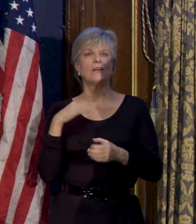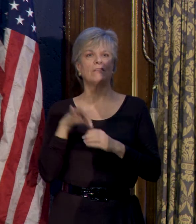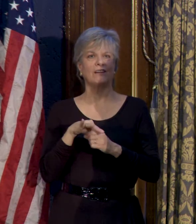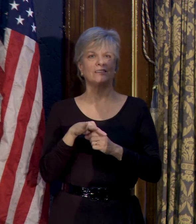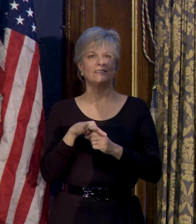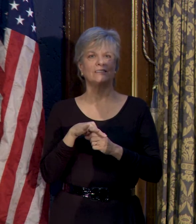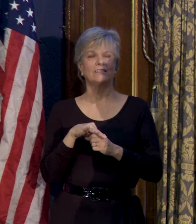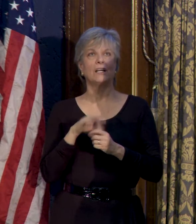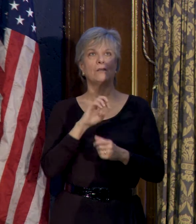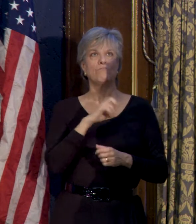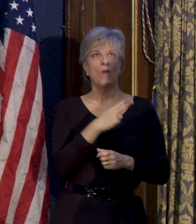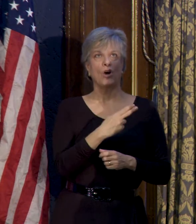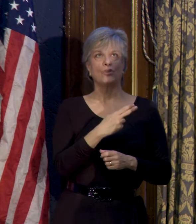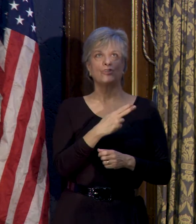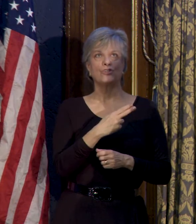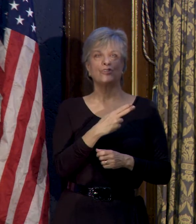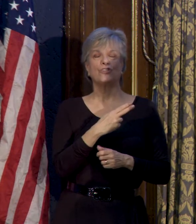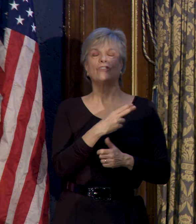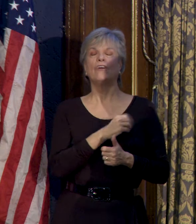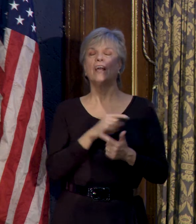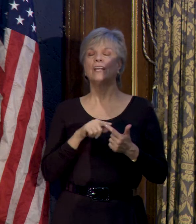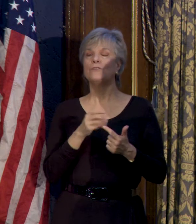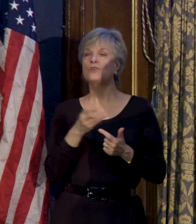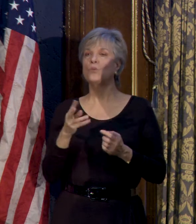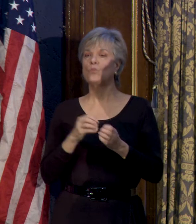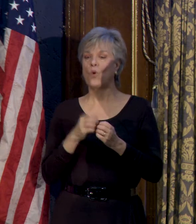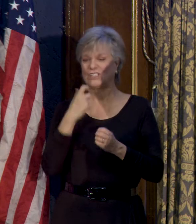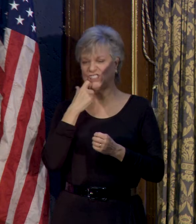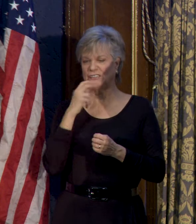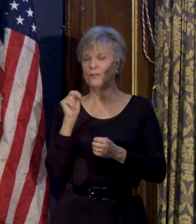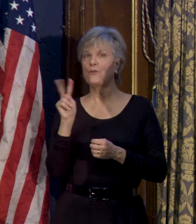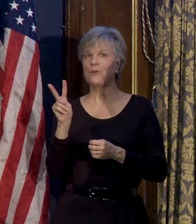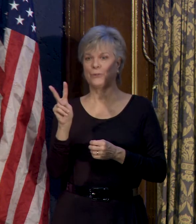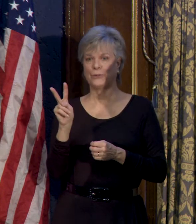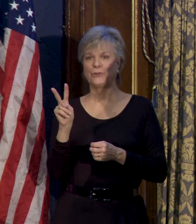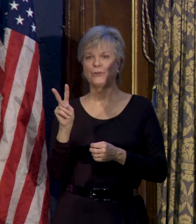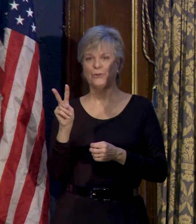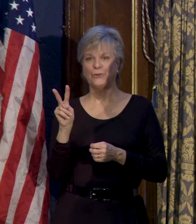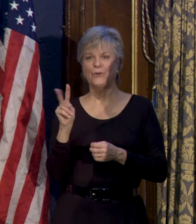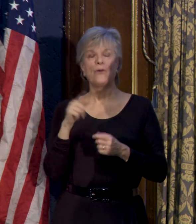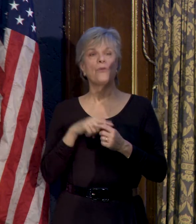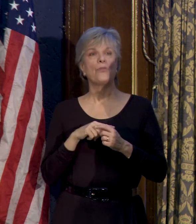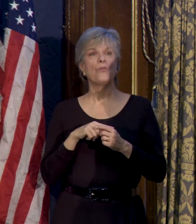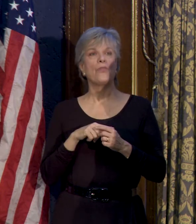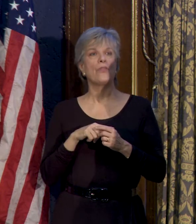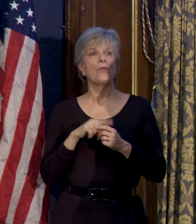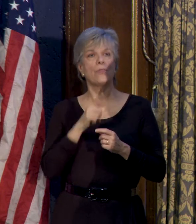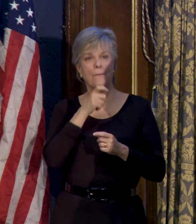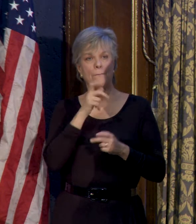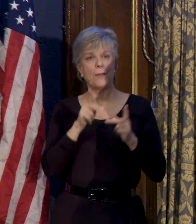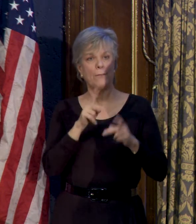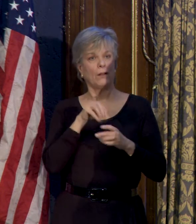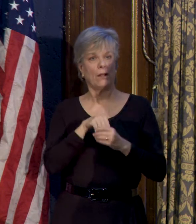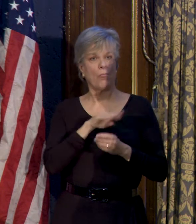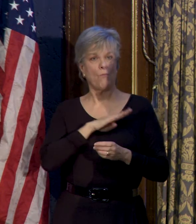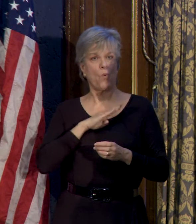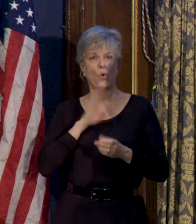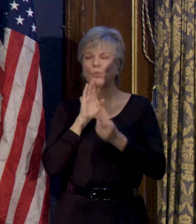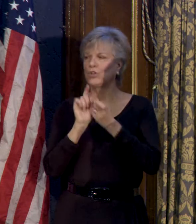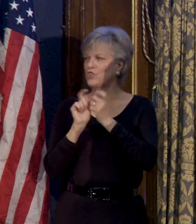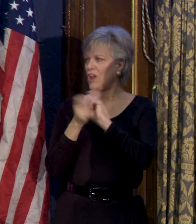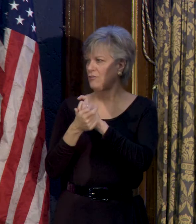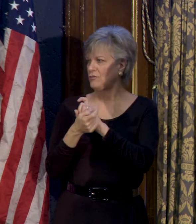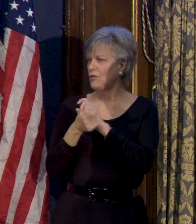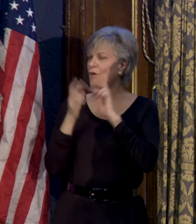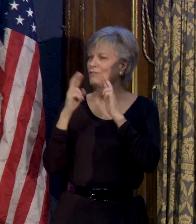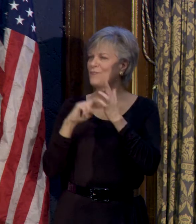in March, in the March primary and a couple more in the November election. So the composition of the board will change. And hopefully, that